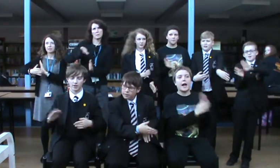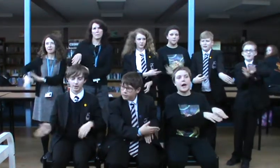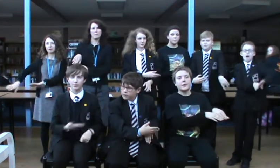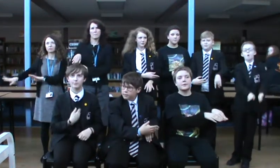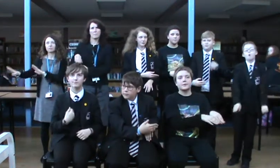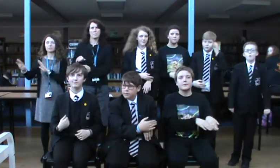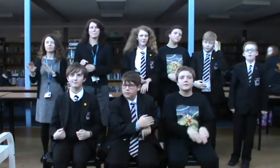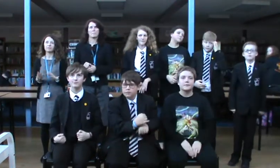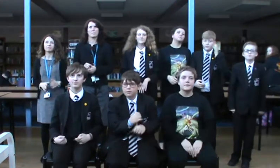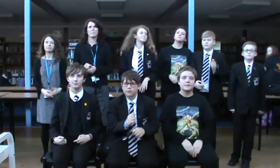down